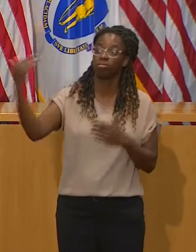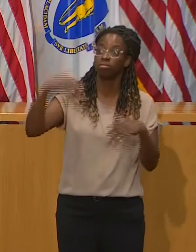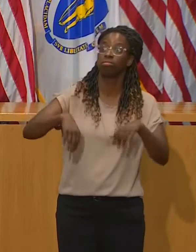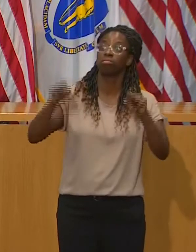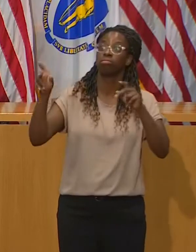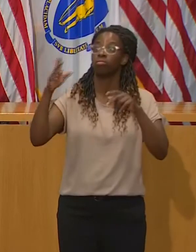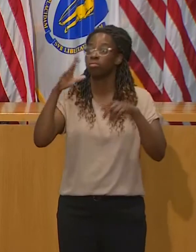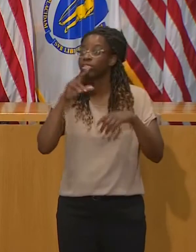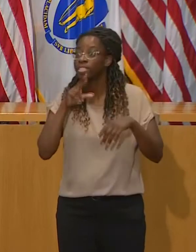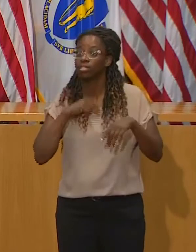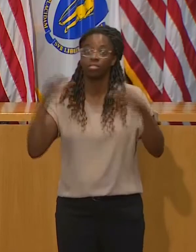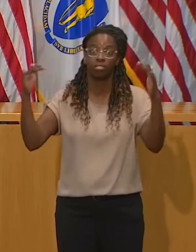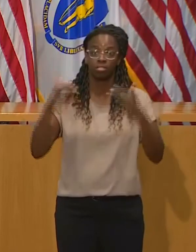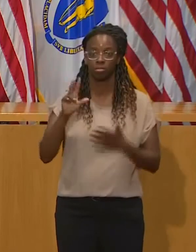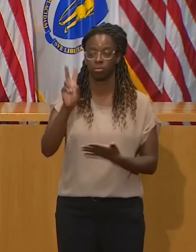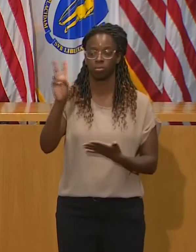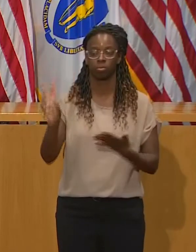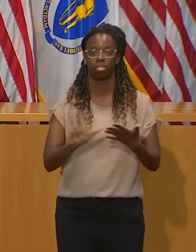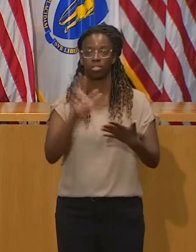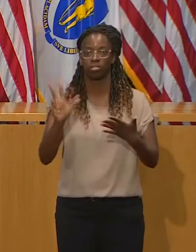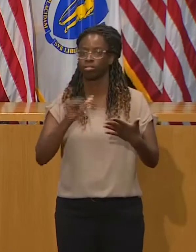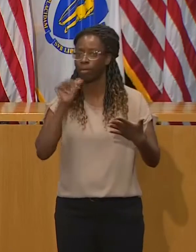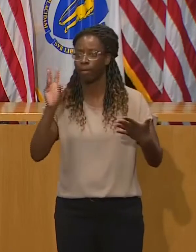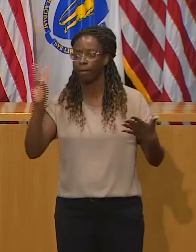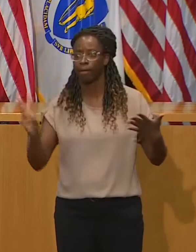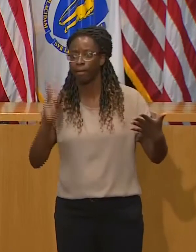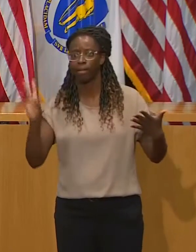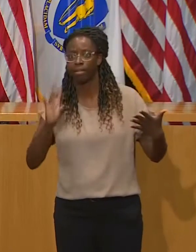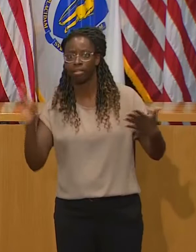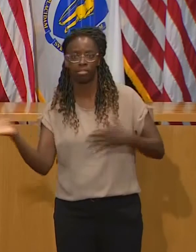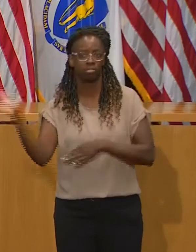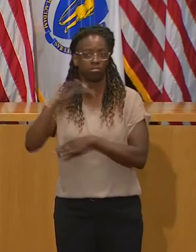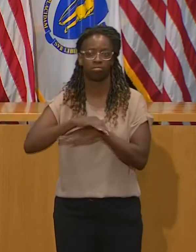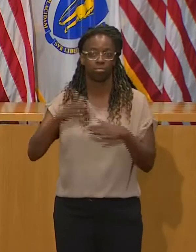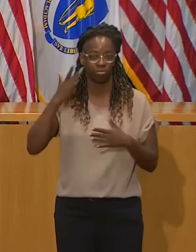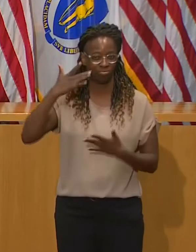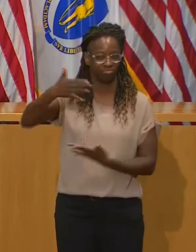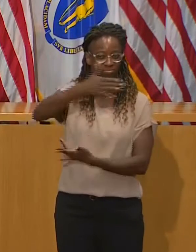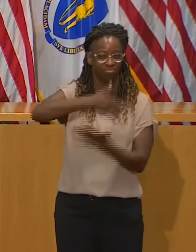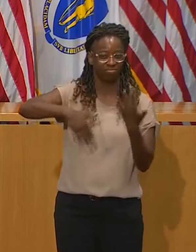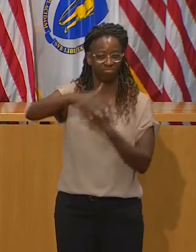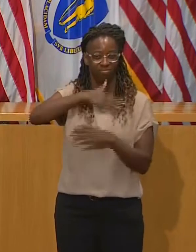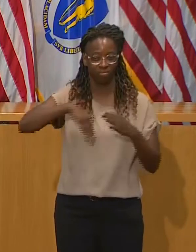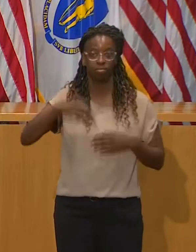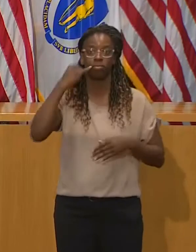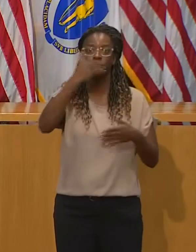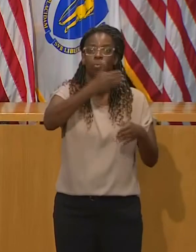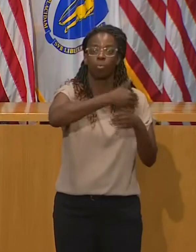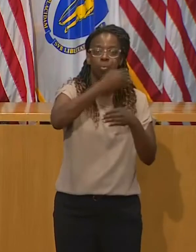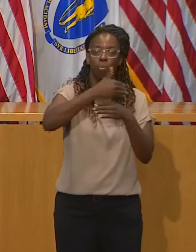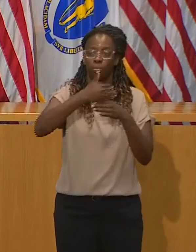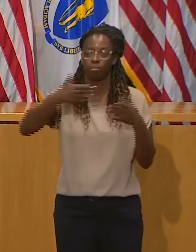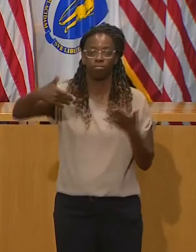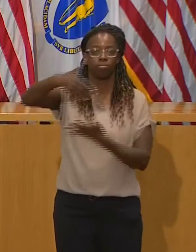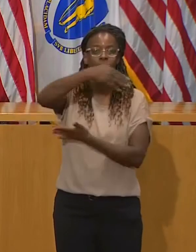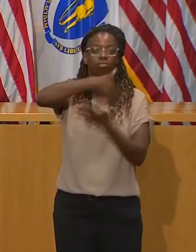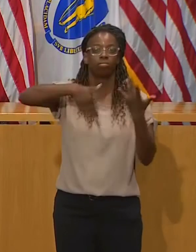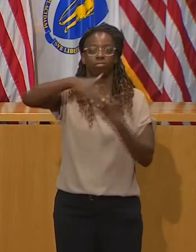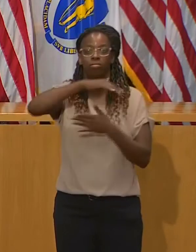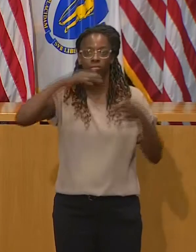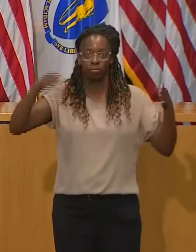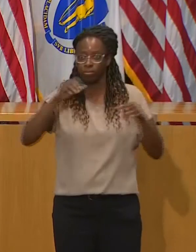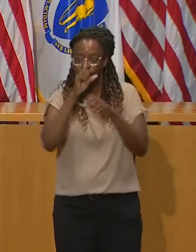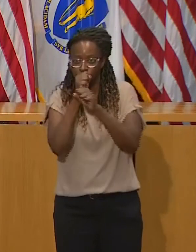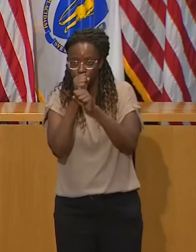Spend some time outside. Wear a mask while preparing food and don't share food or utensils. Limit your exposure